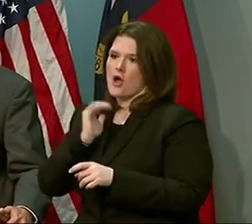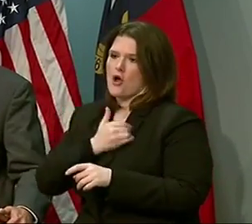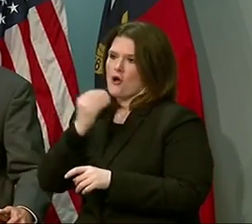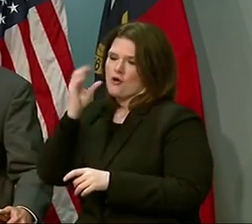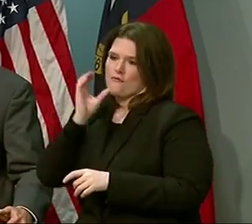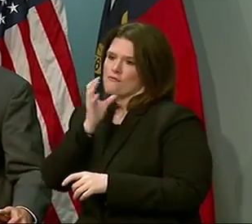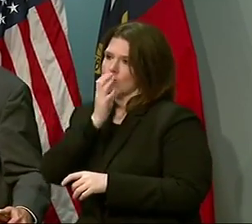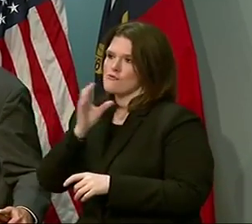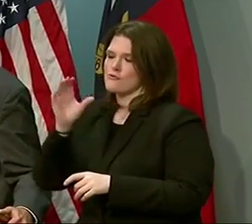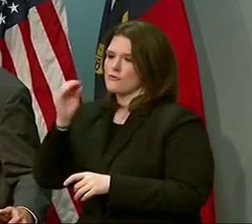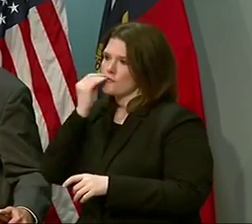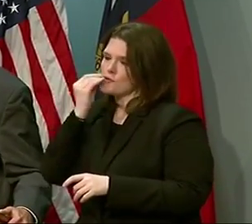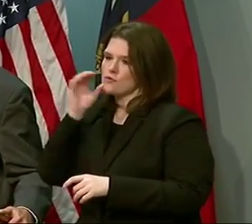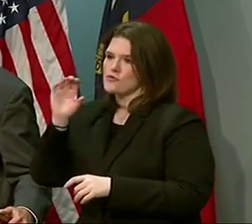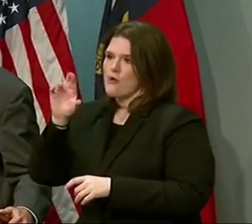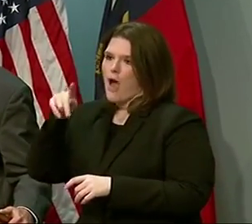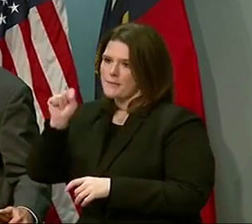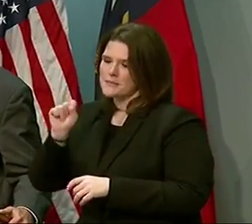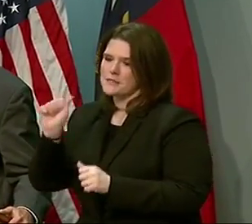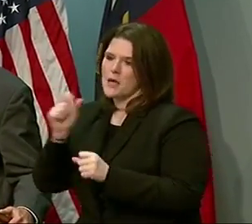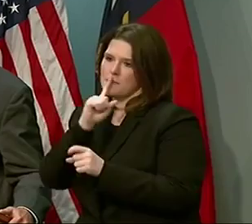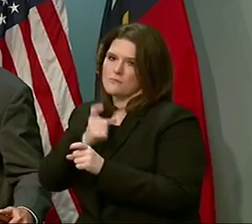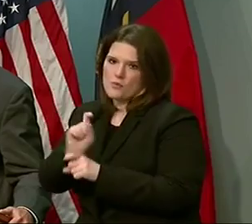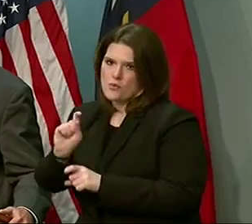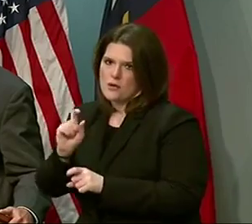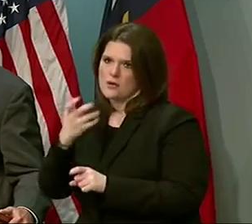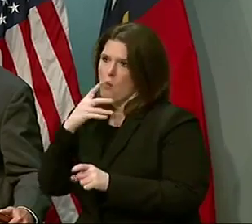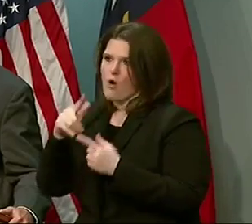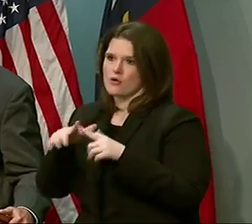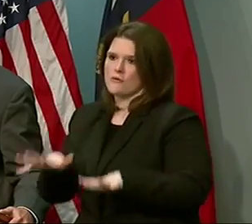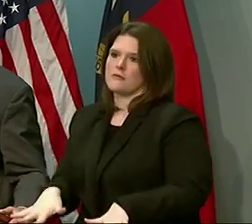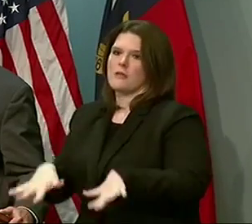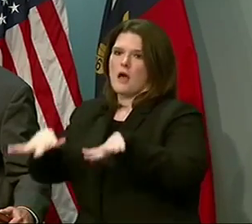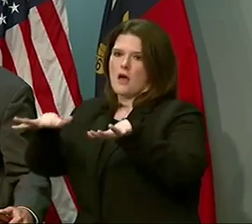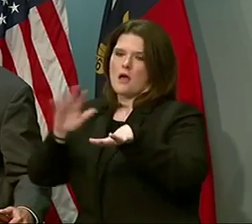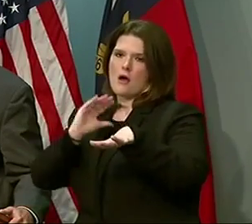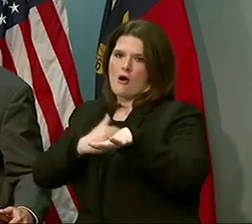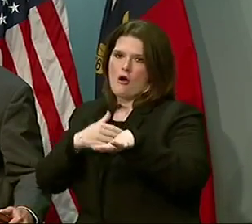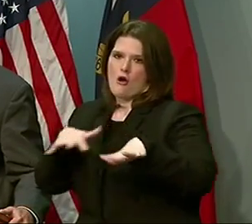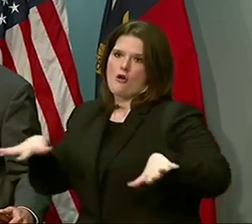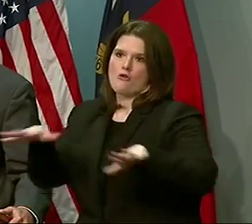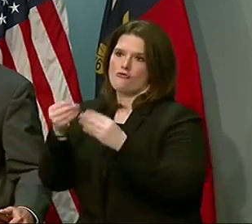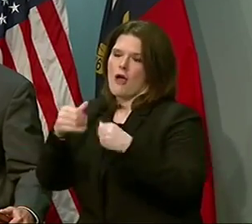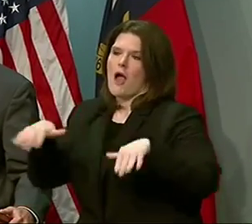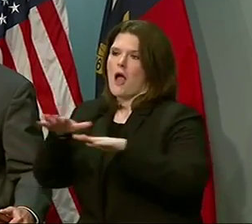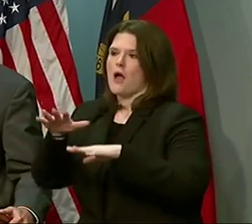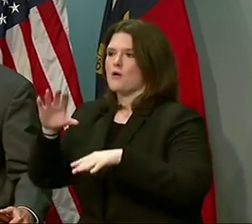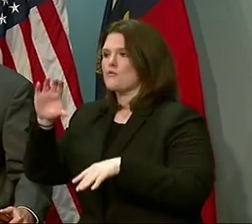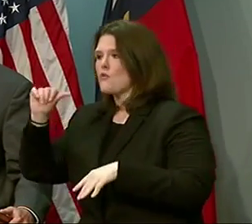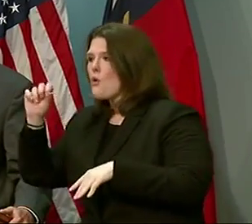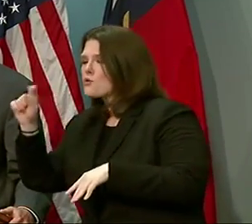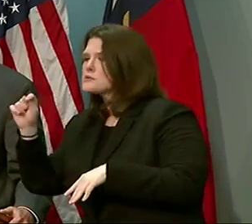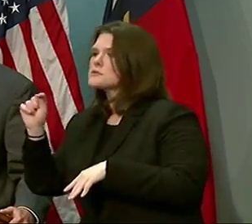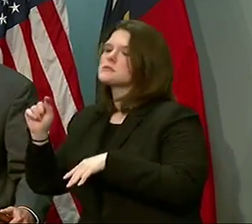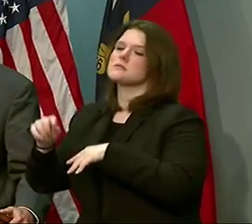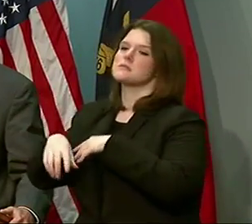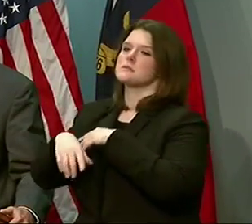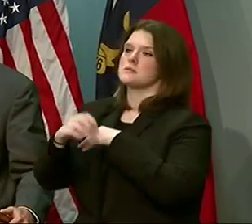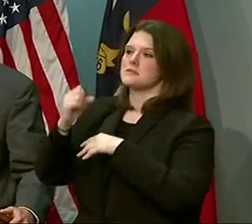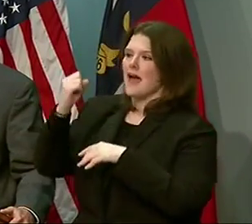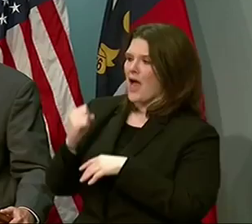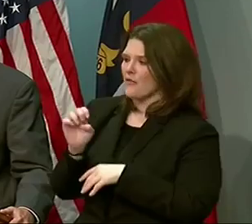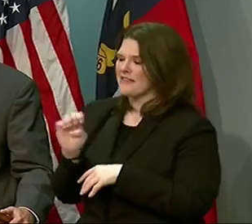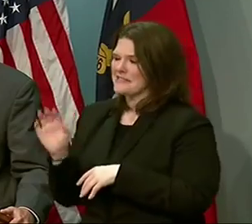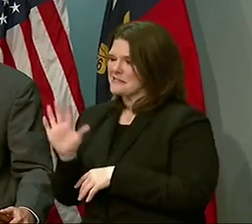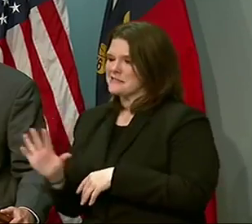we need regarding some of the saturated ground that we have. up and down the coast, both in the southeast and in the northeastern